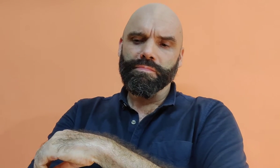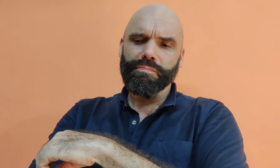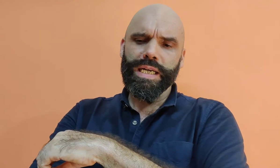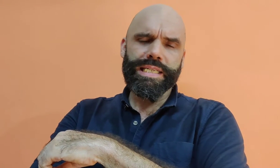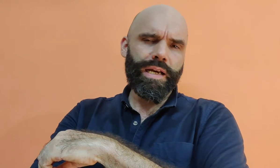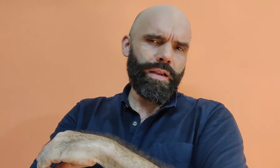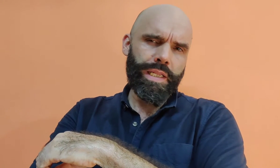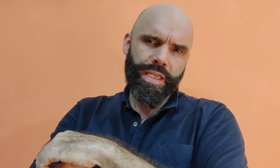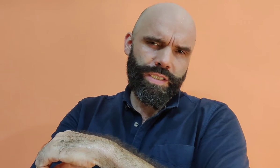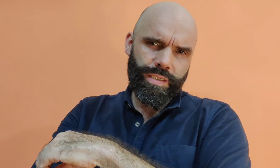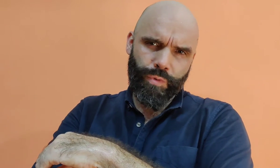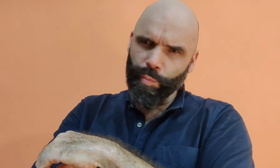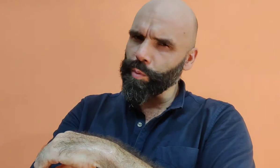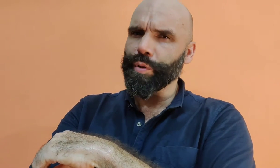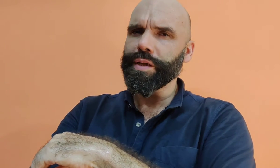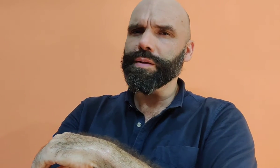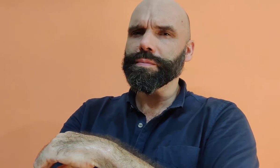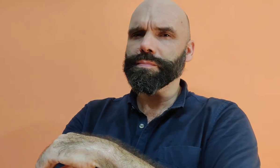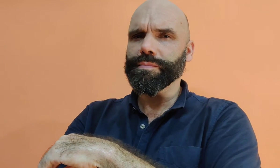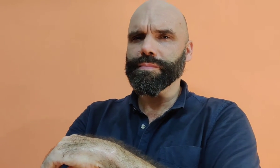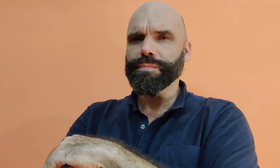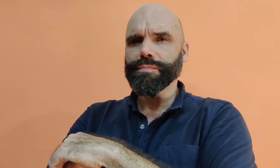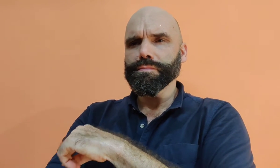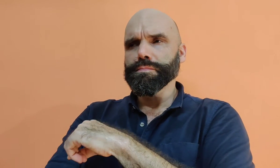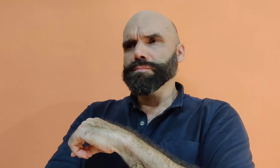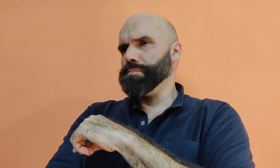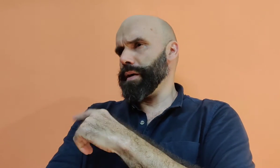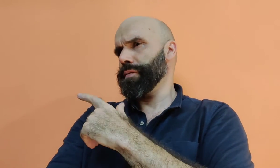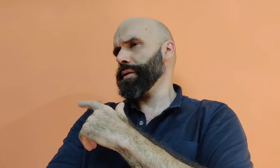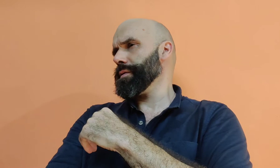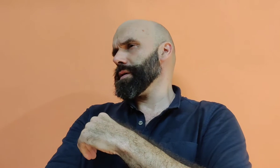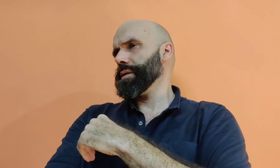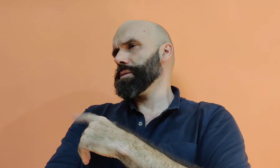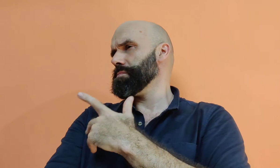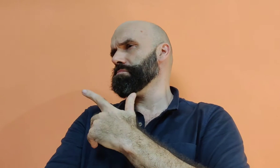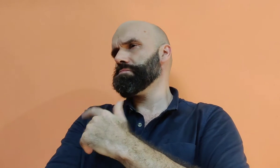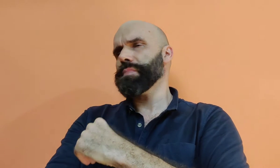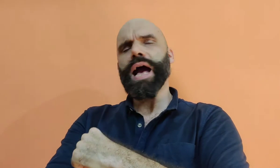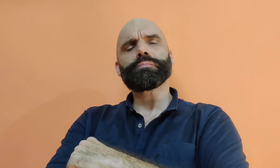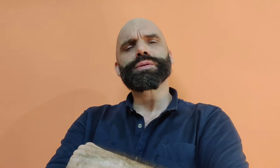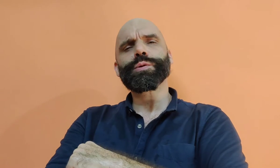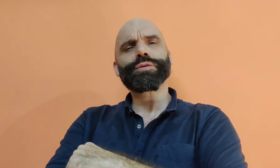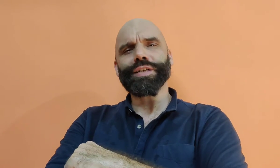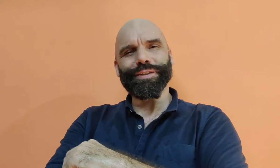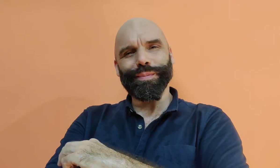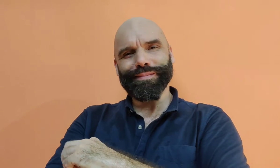My entire lineage is a noble breed. My father is an absolute gentleman.